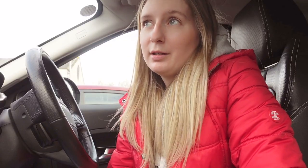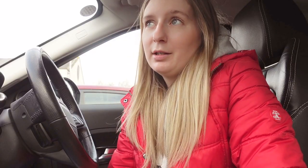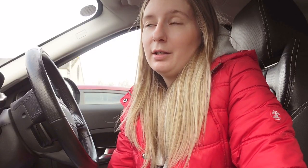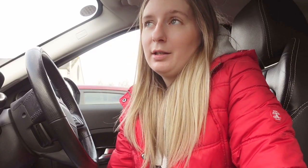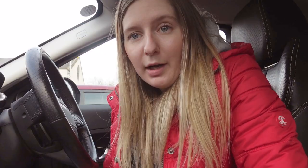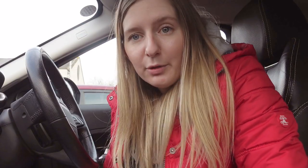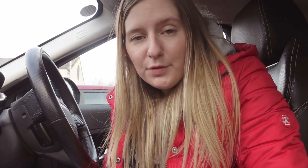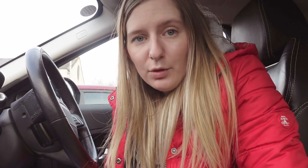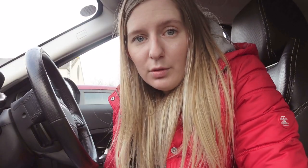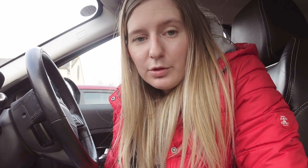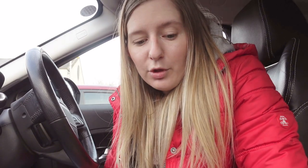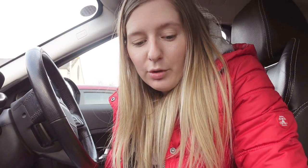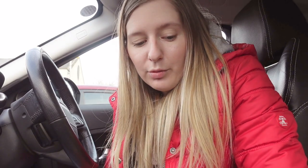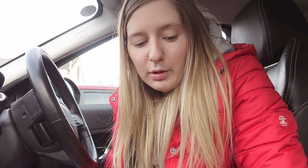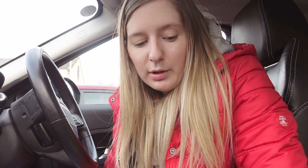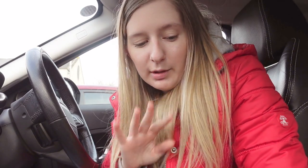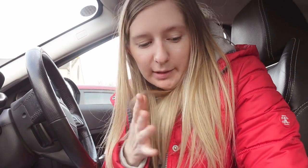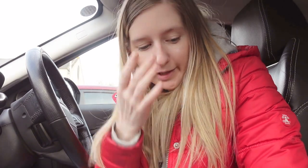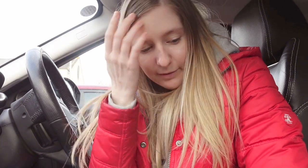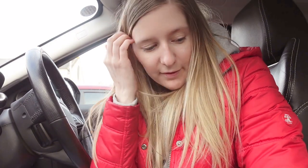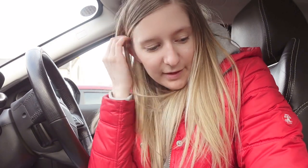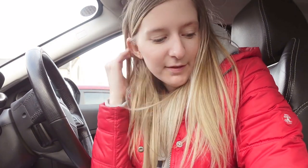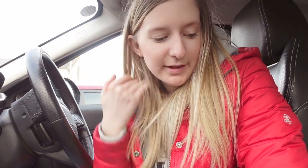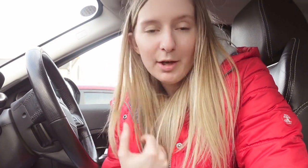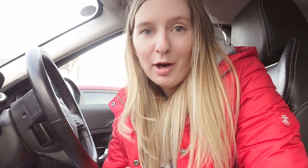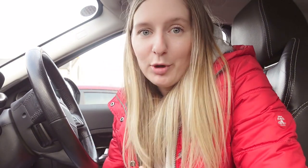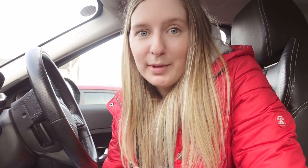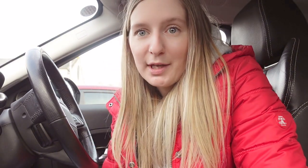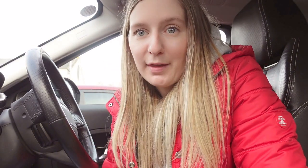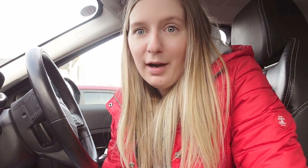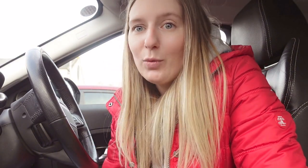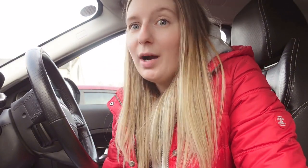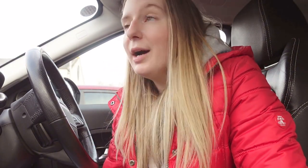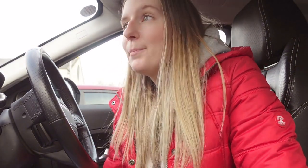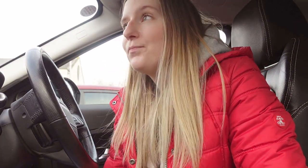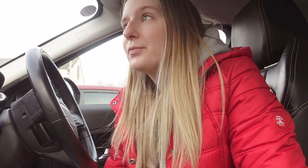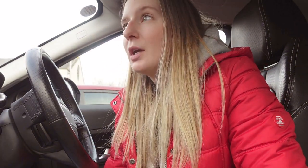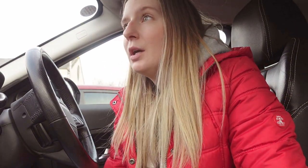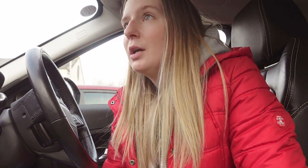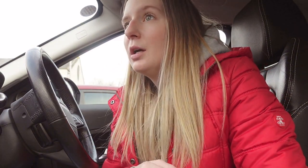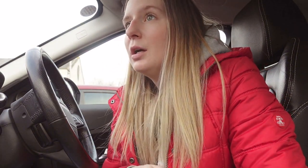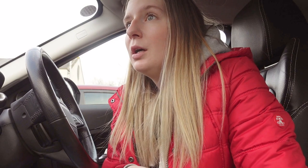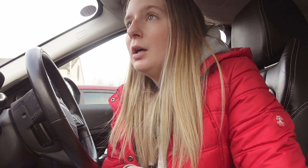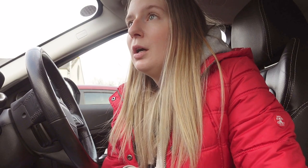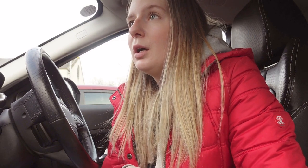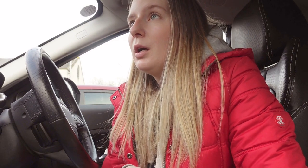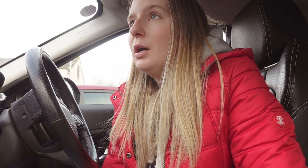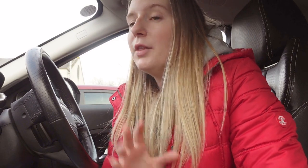okay I always feel so like 50 50 about appointments like that where the